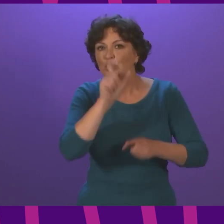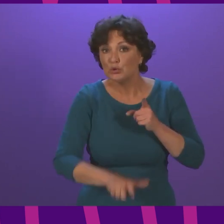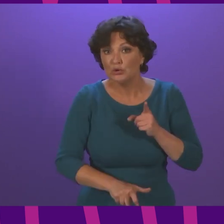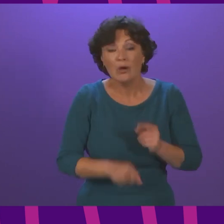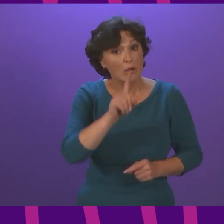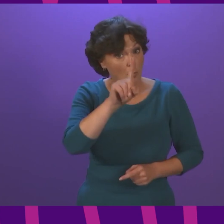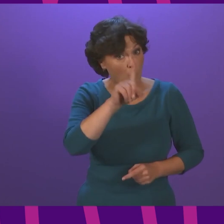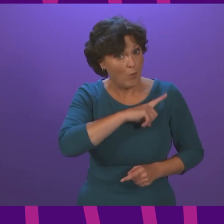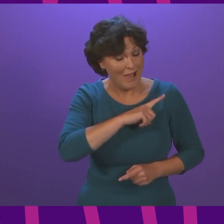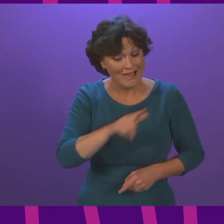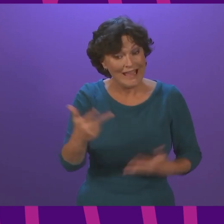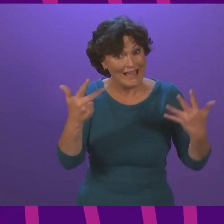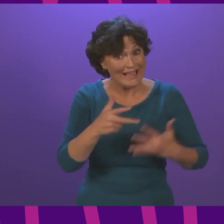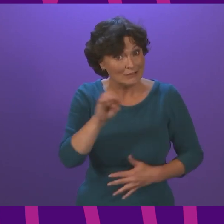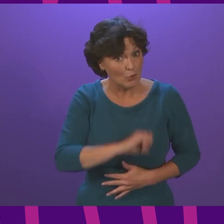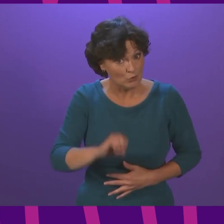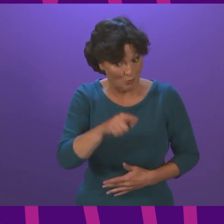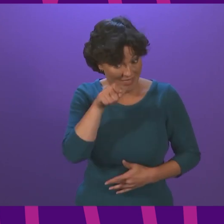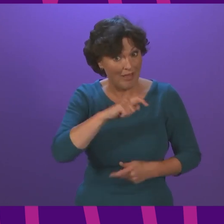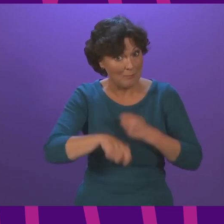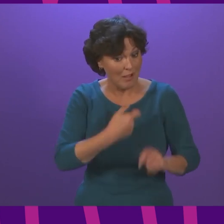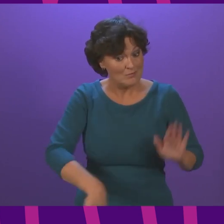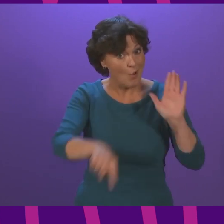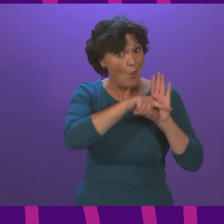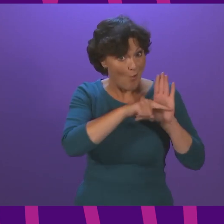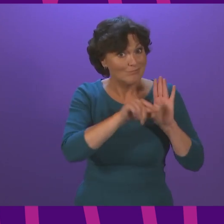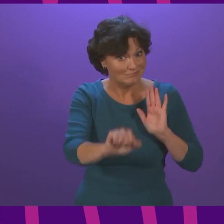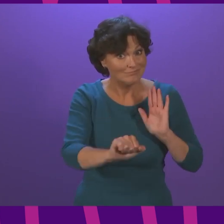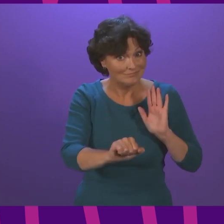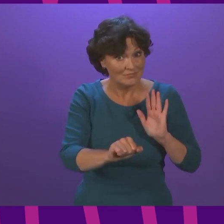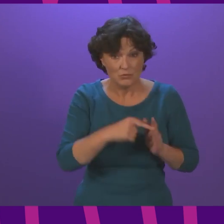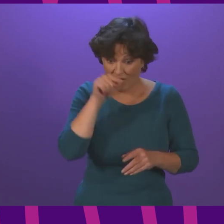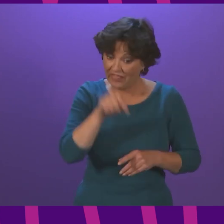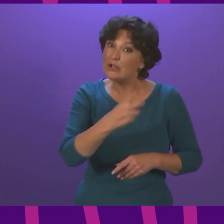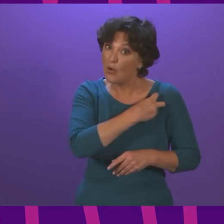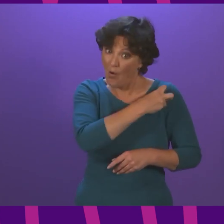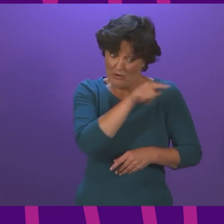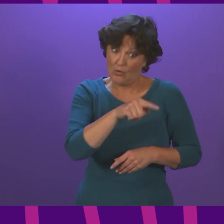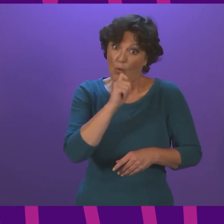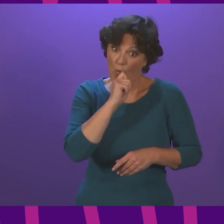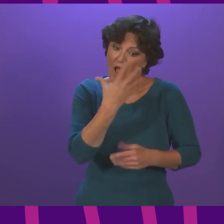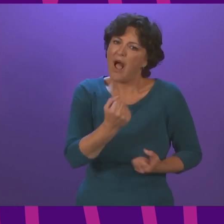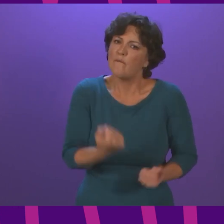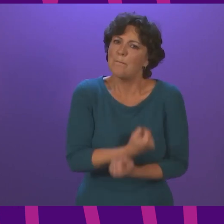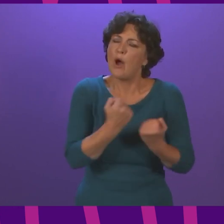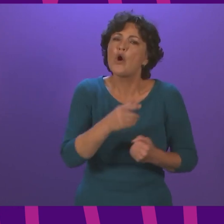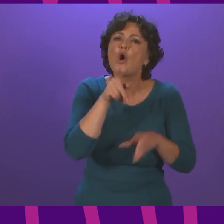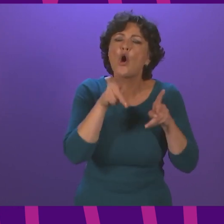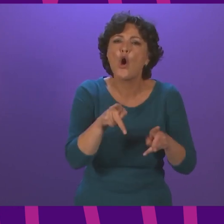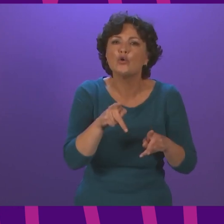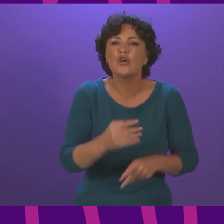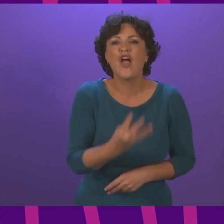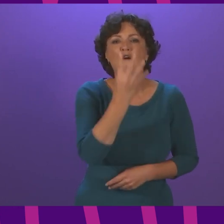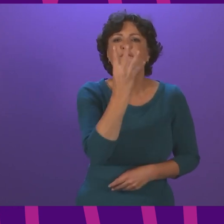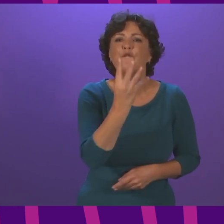enforceable by local authority officers. These officers, as has been the case throughout the pandemic, will use what is called the